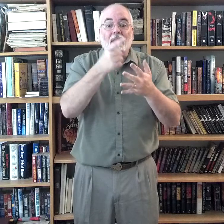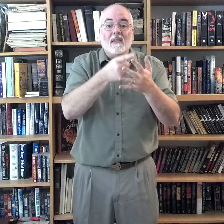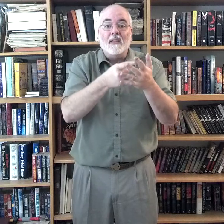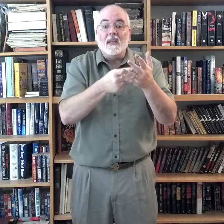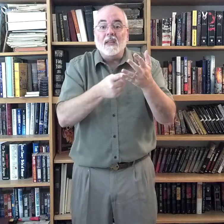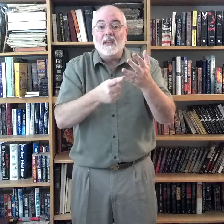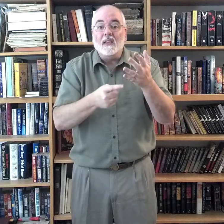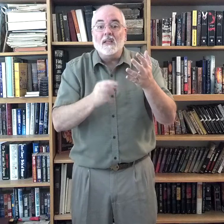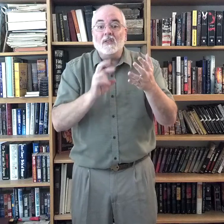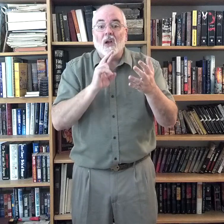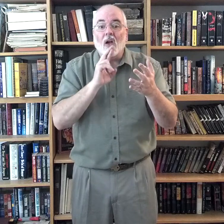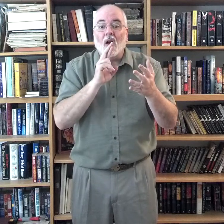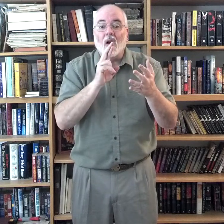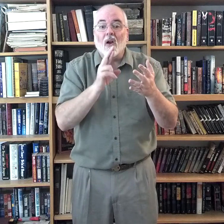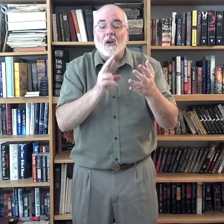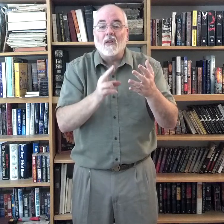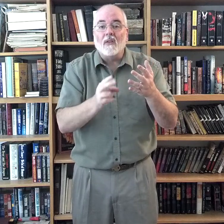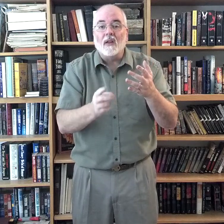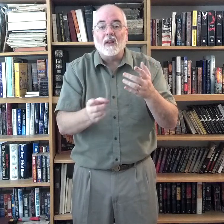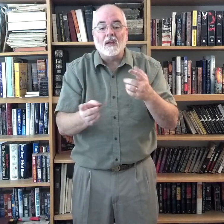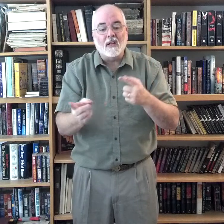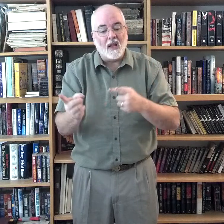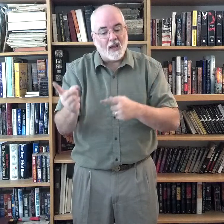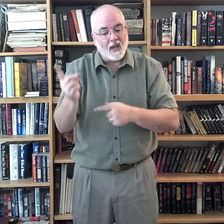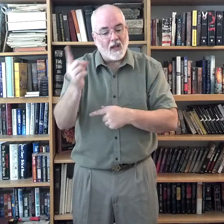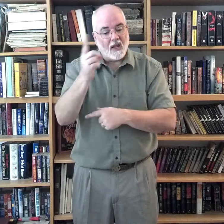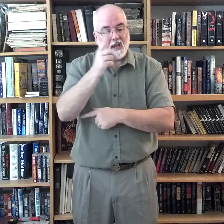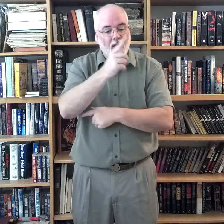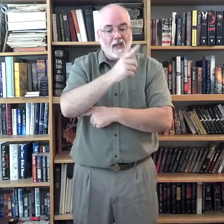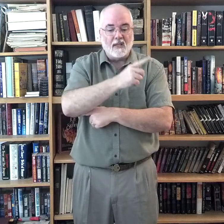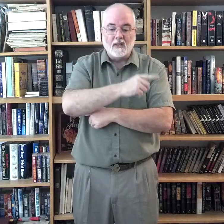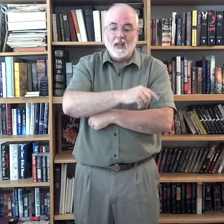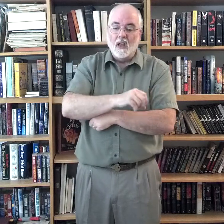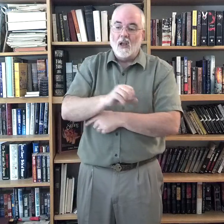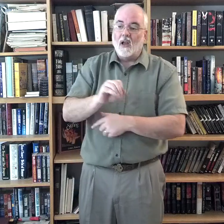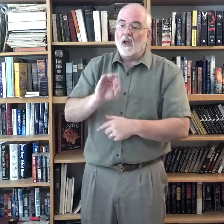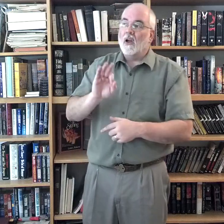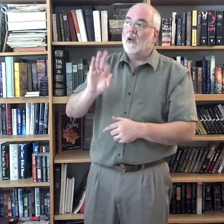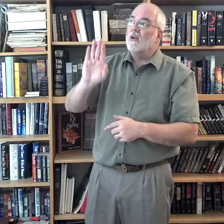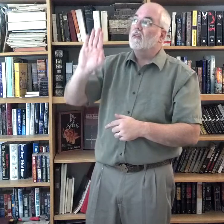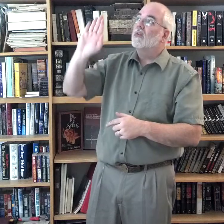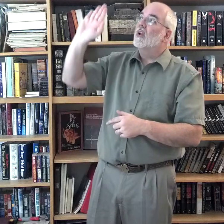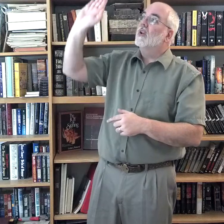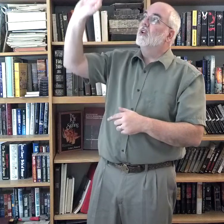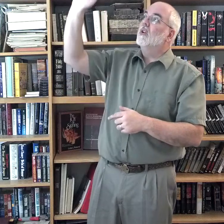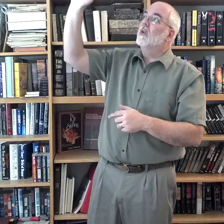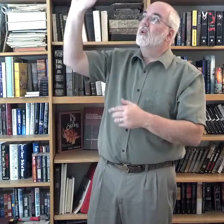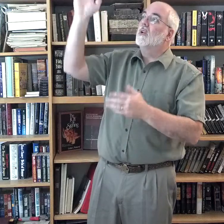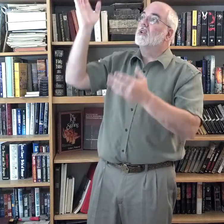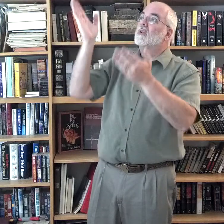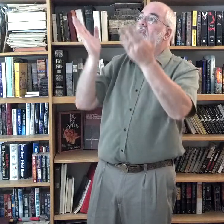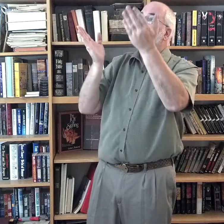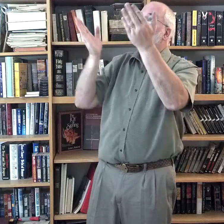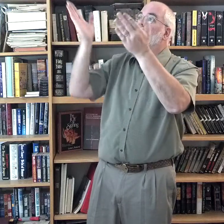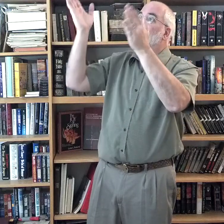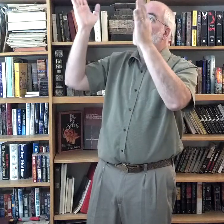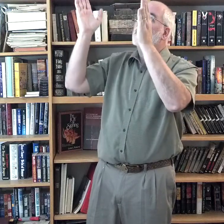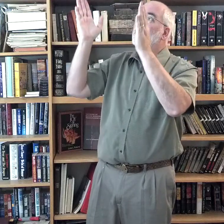these are the days of your servant